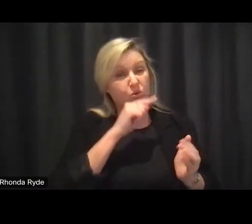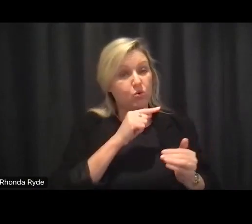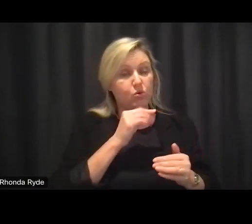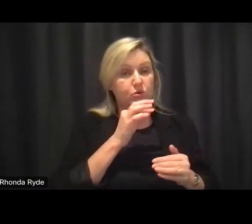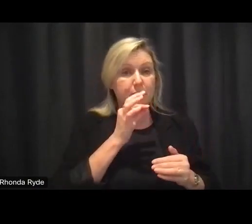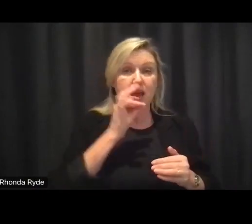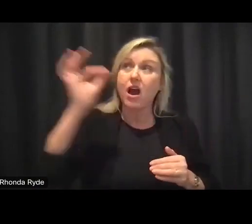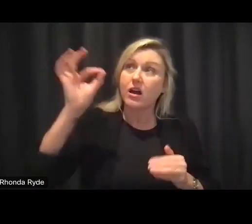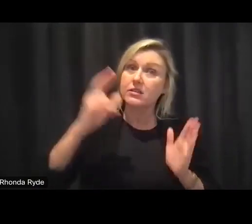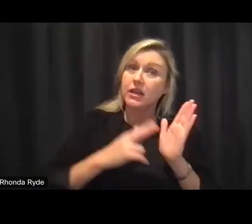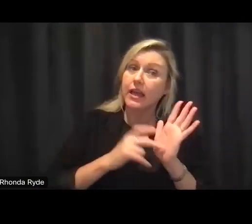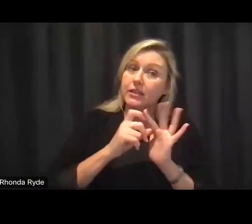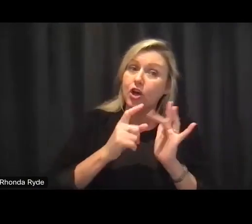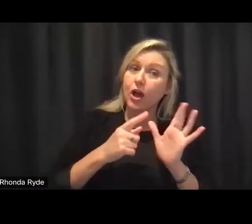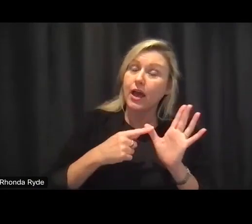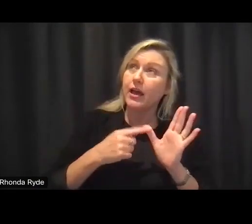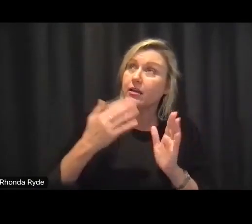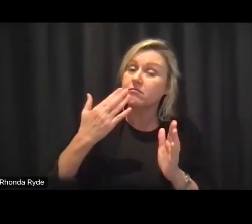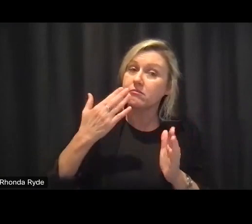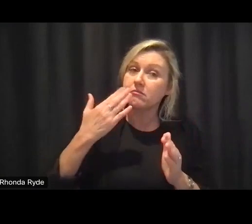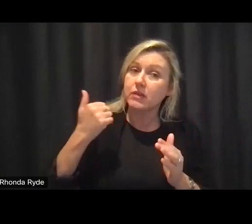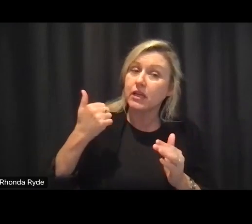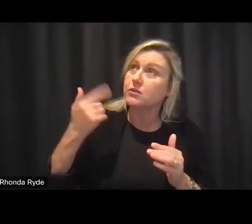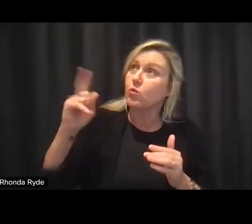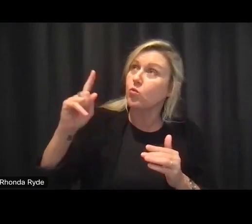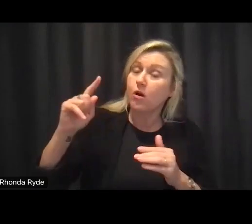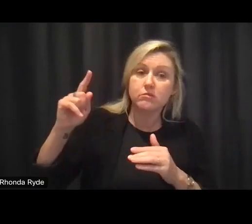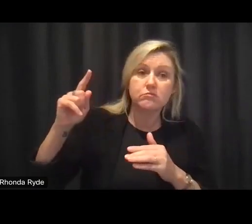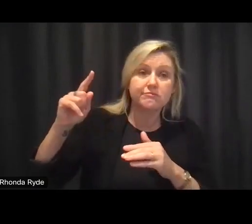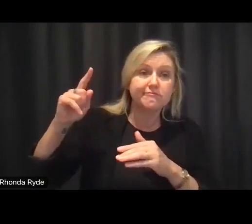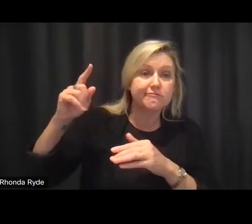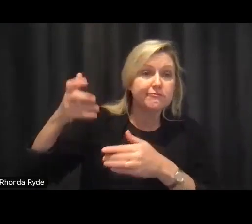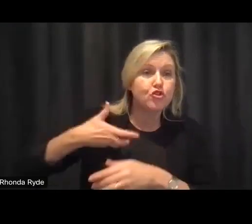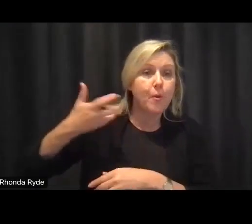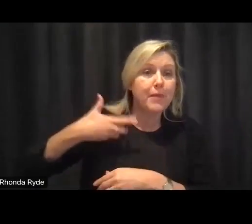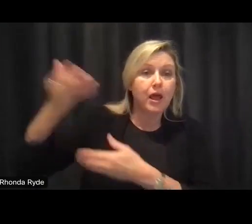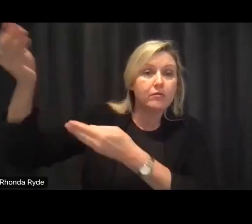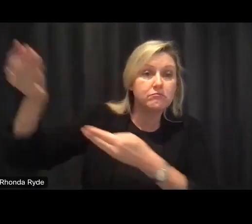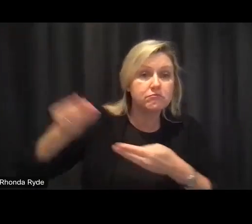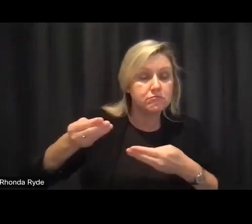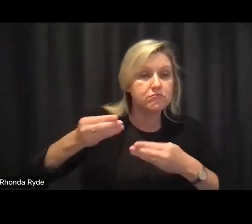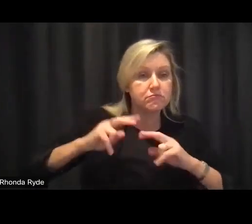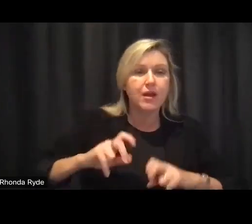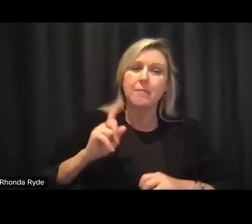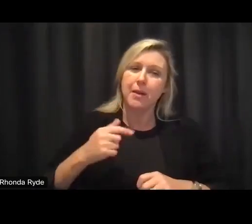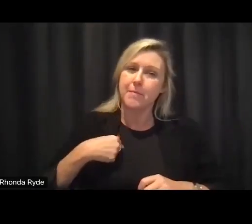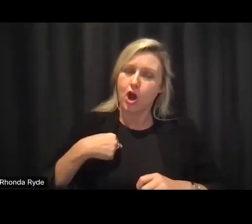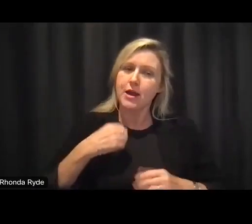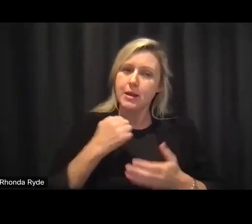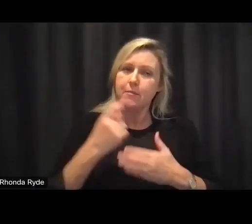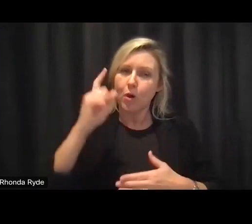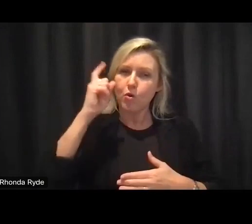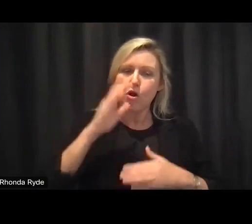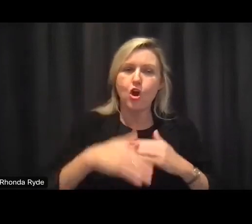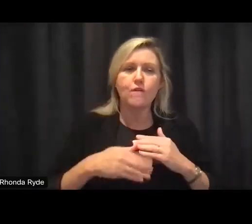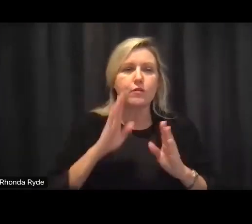uh the ndia to provide us some information that i just as um i'd just be concerned about privacy um and so i